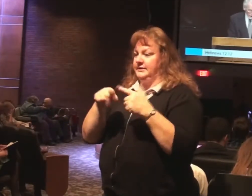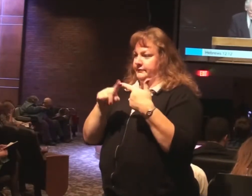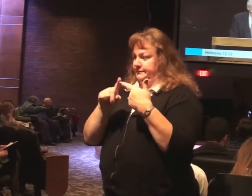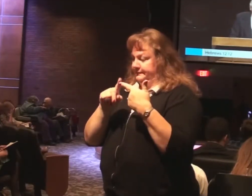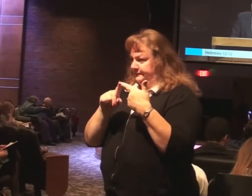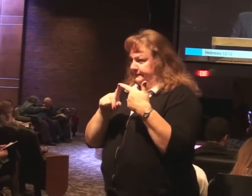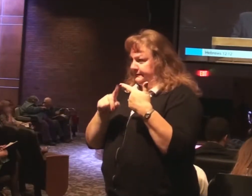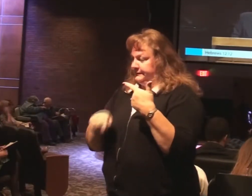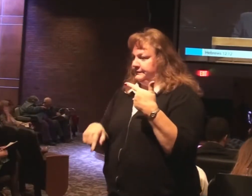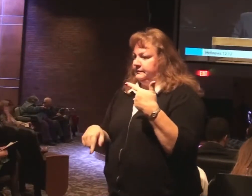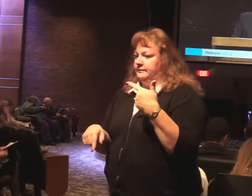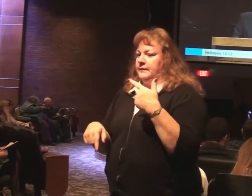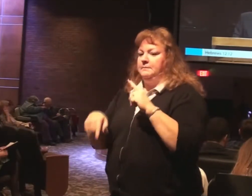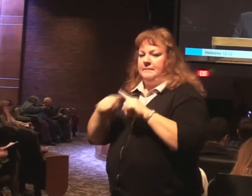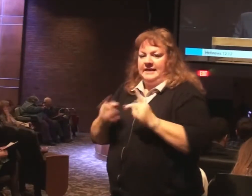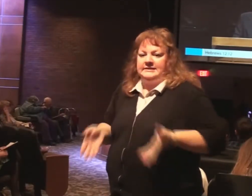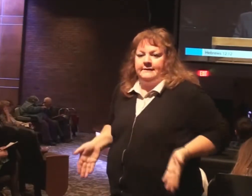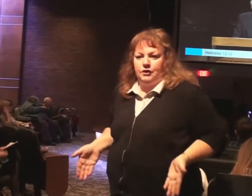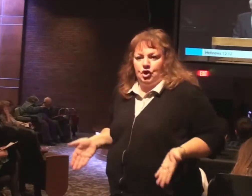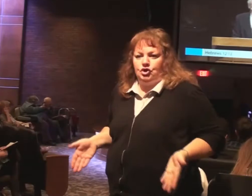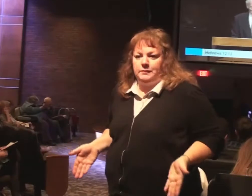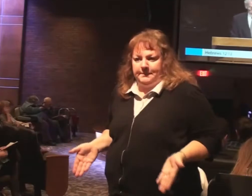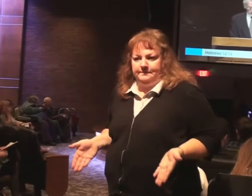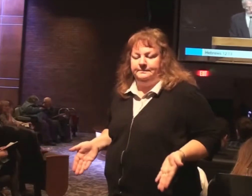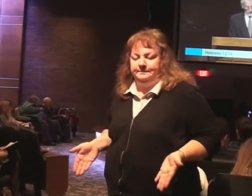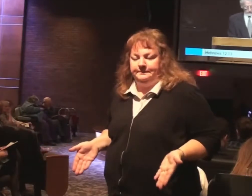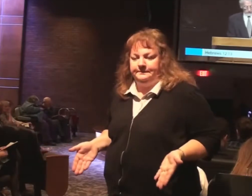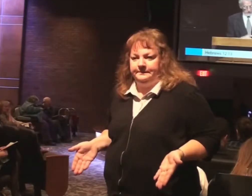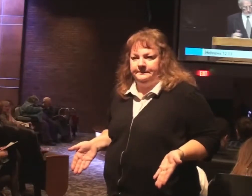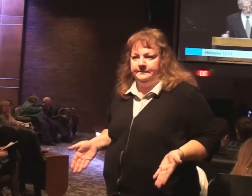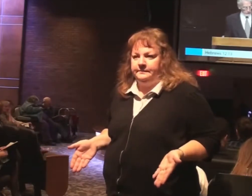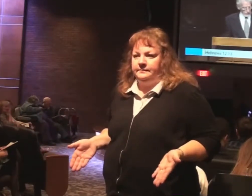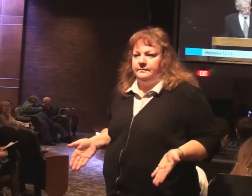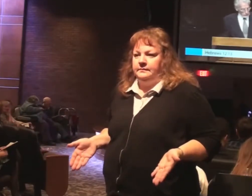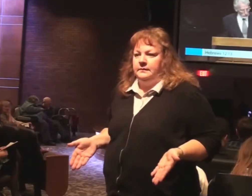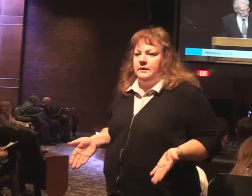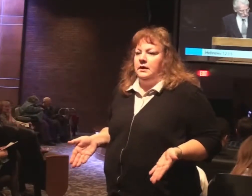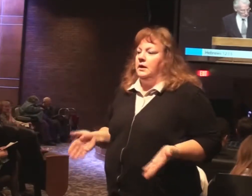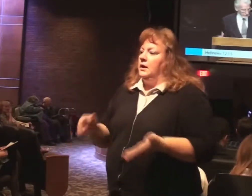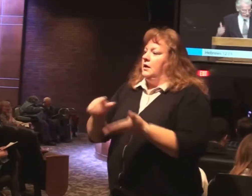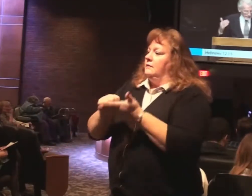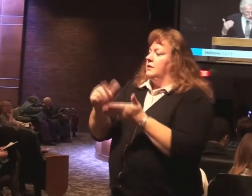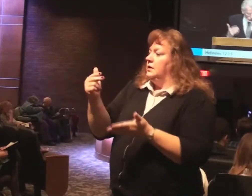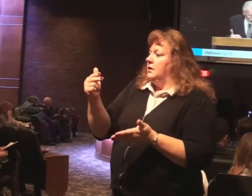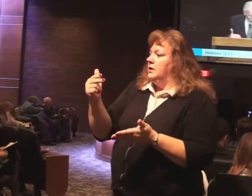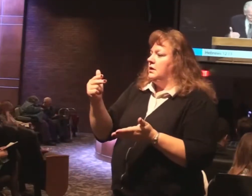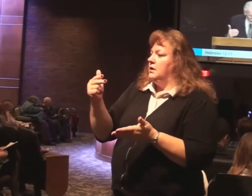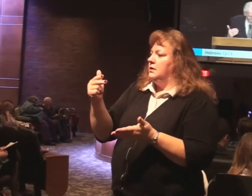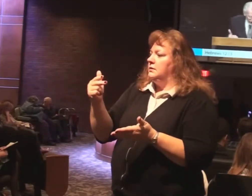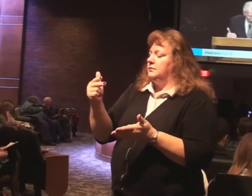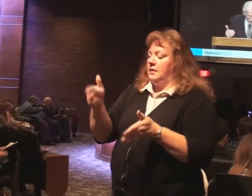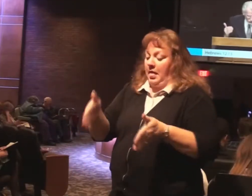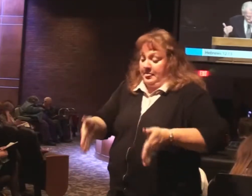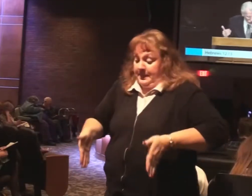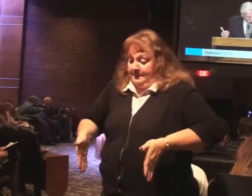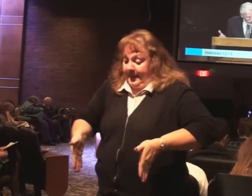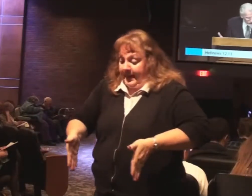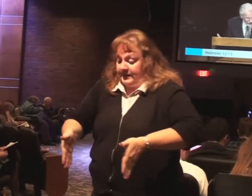Positive encouragement or exhortation. Therefore verse 13. And make straight paths for your feet.